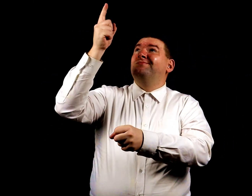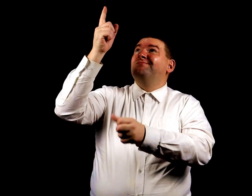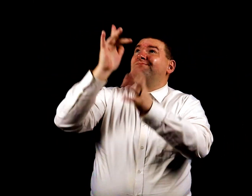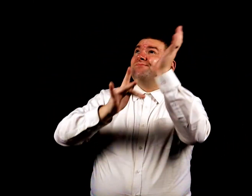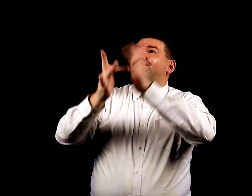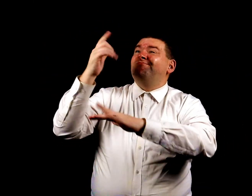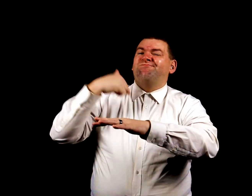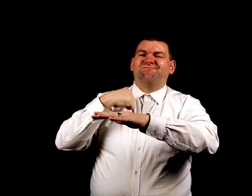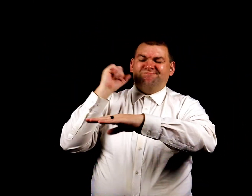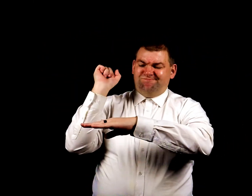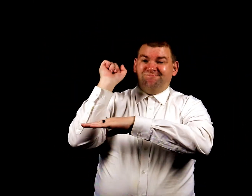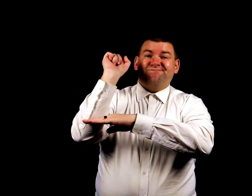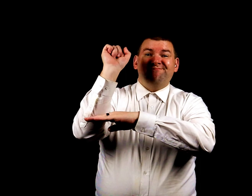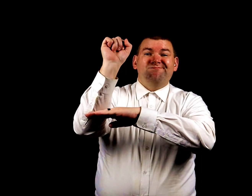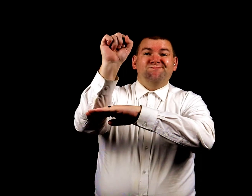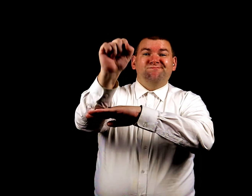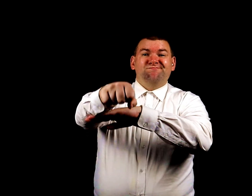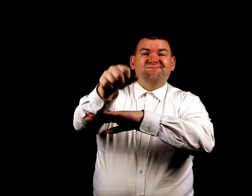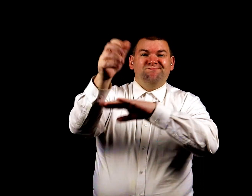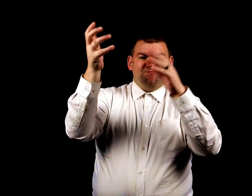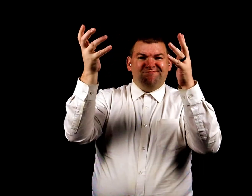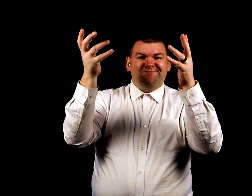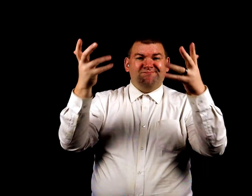I overcome